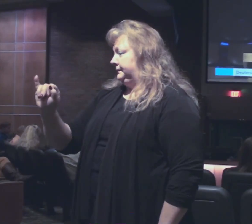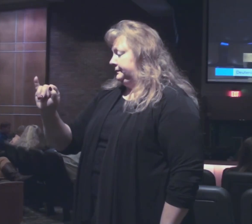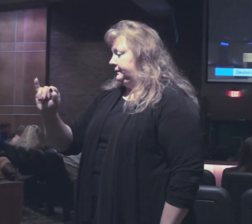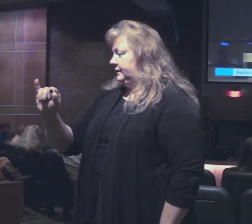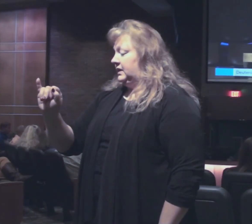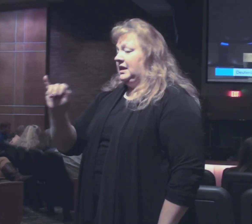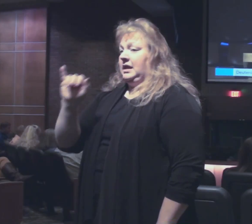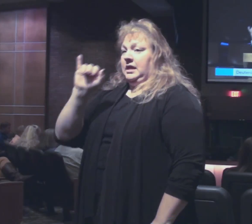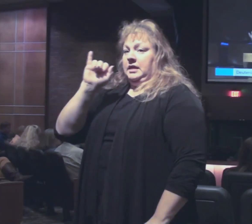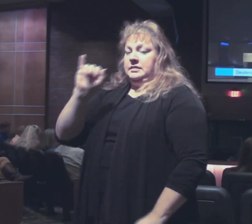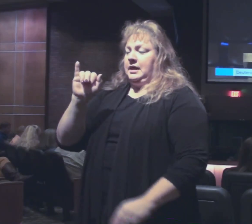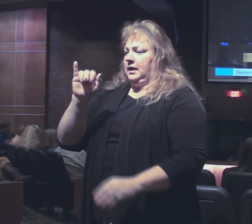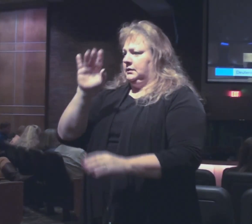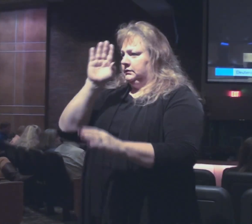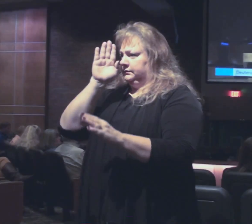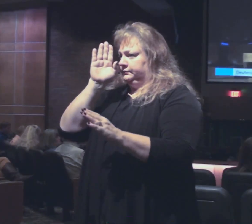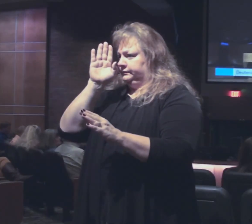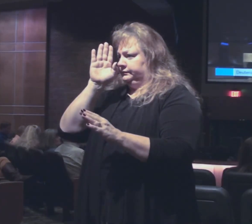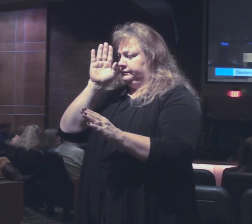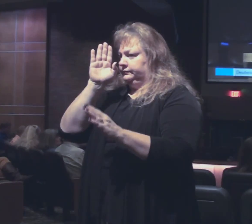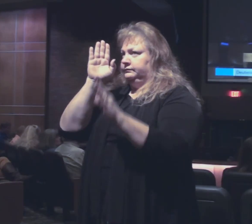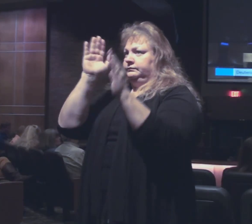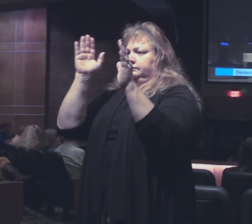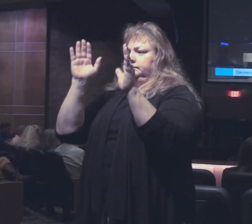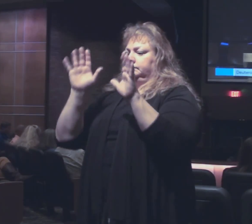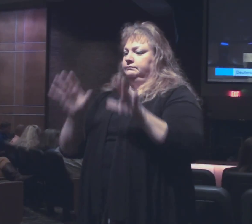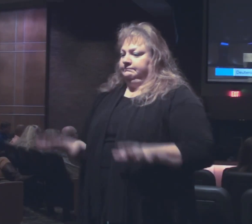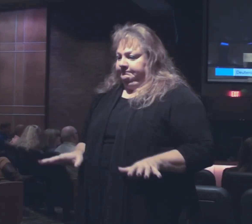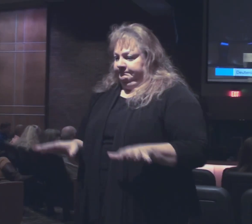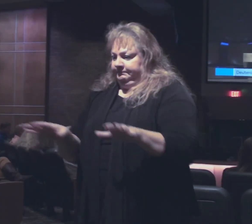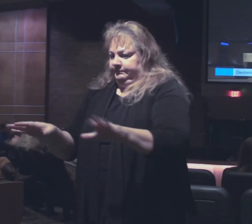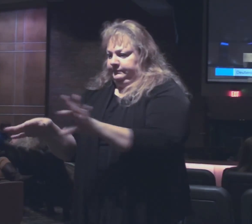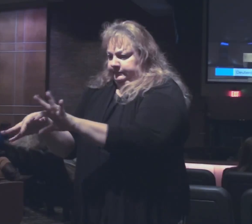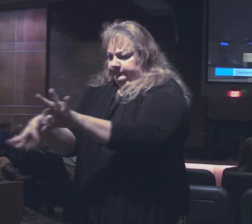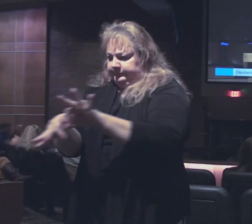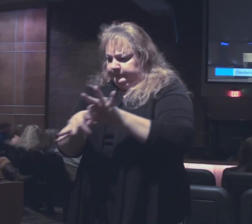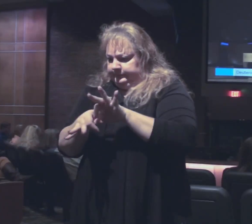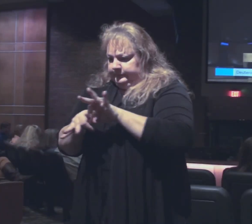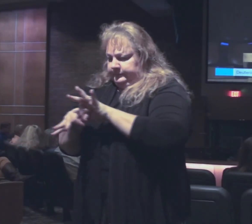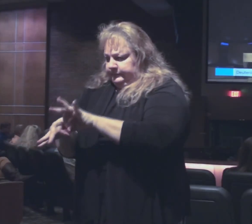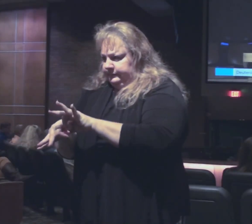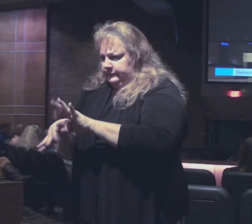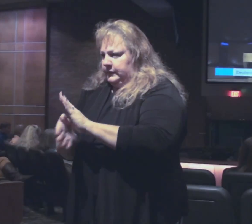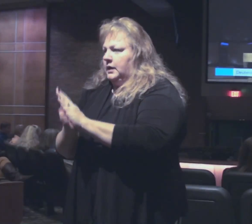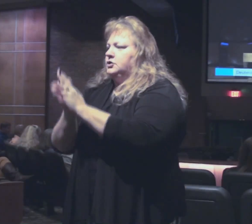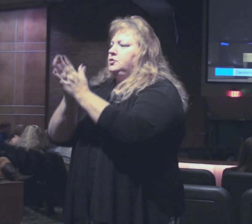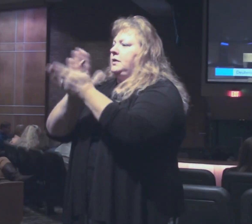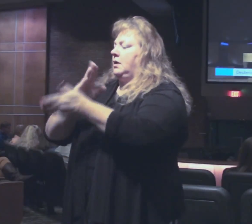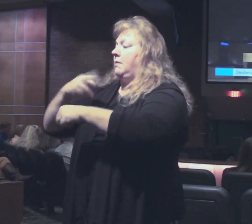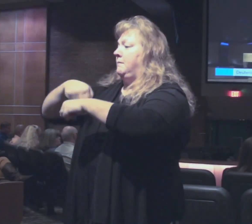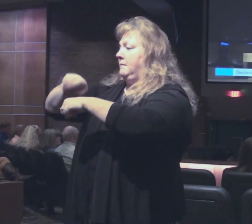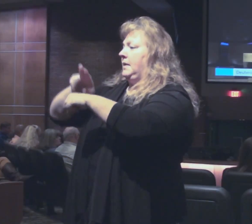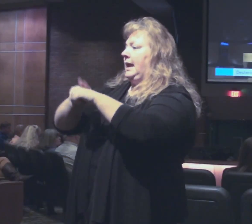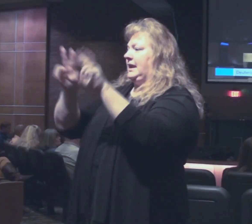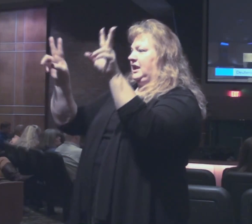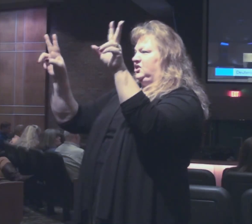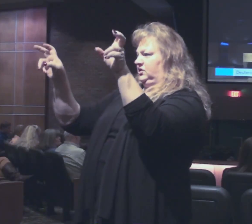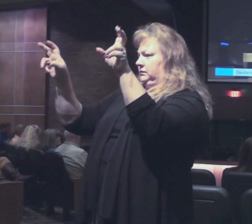And that is the organizing of these people as a formal nation, if you will.